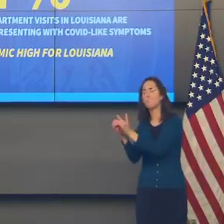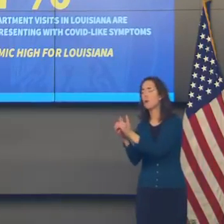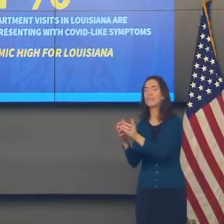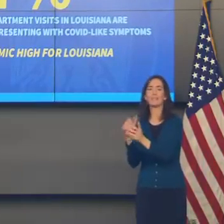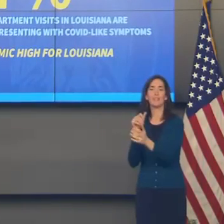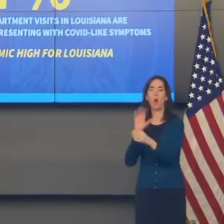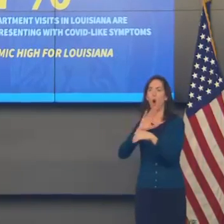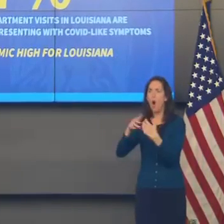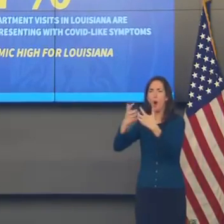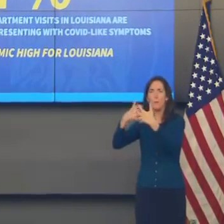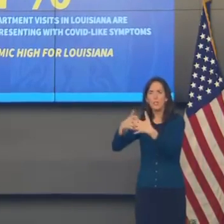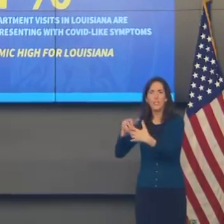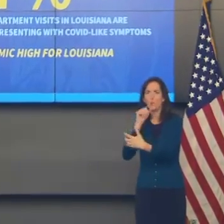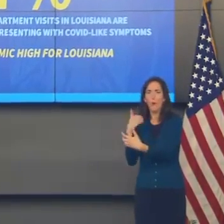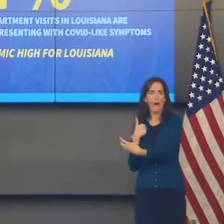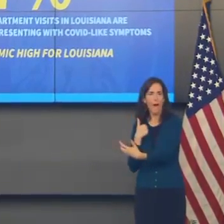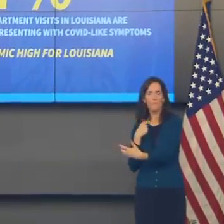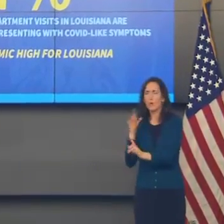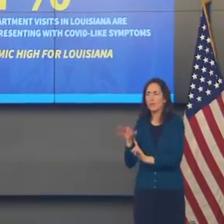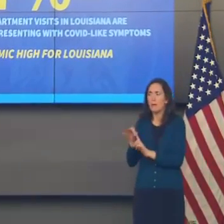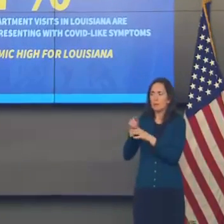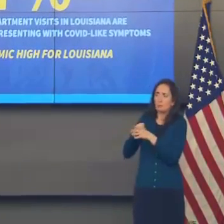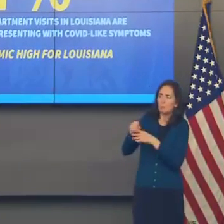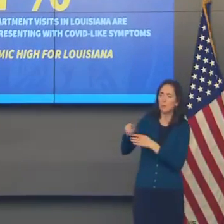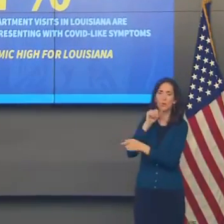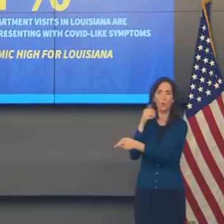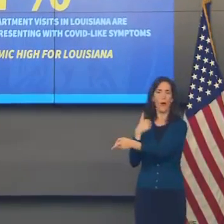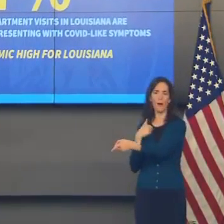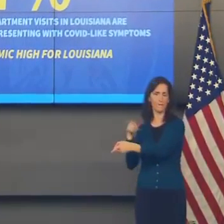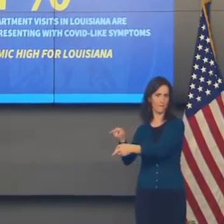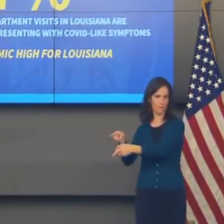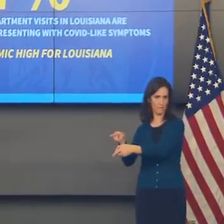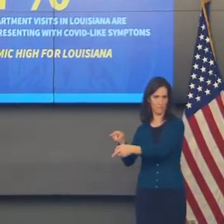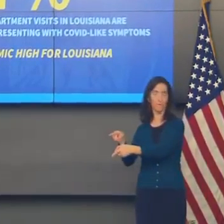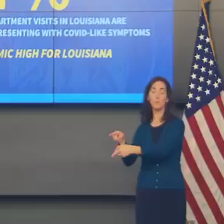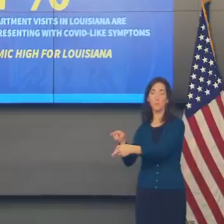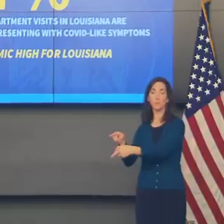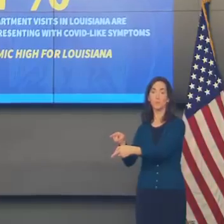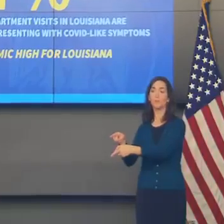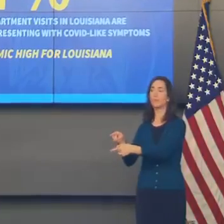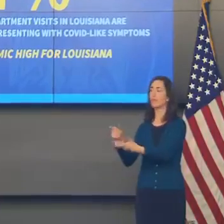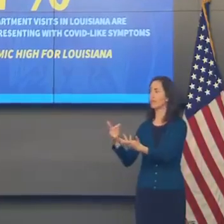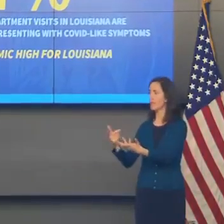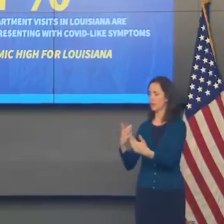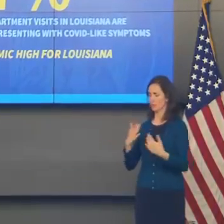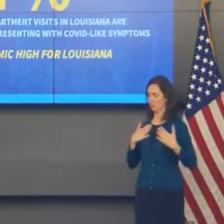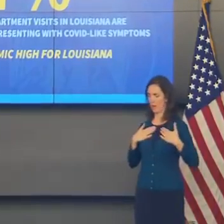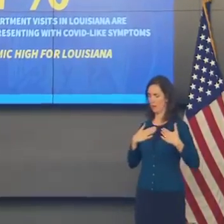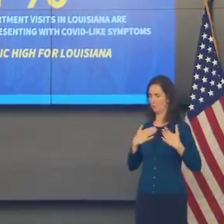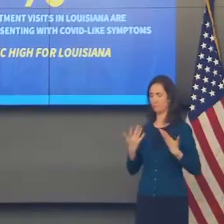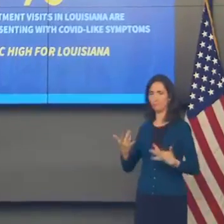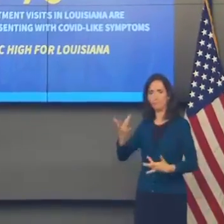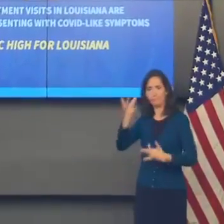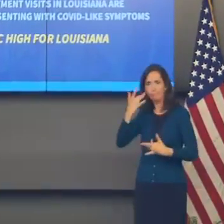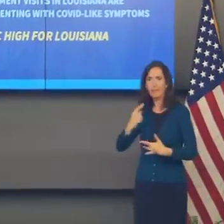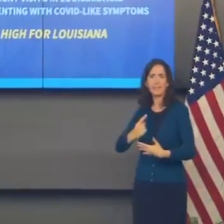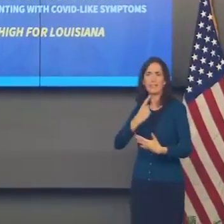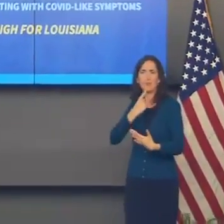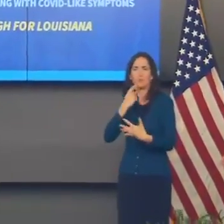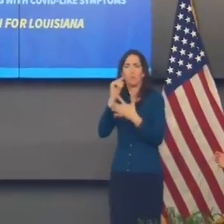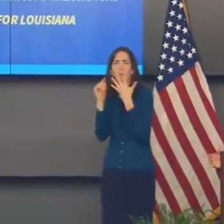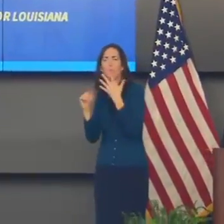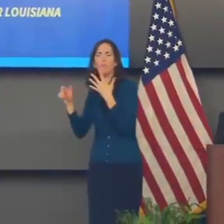have subspecialty care in a lot of areas. And the level of severity of a patient's illness exceeds the